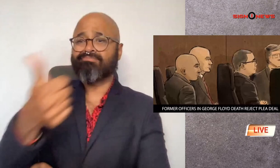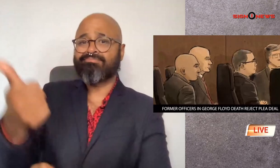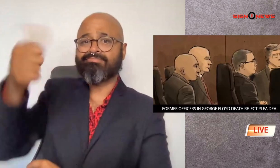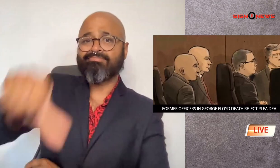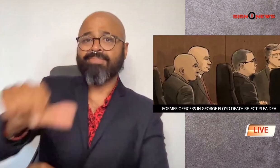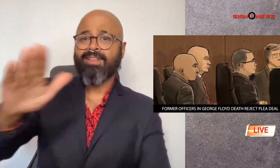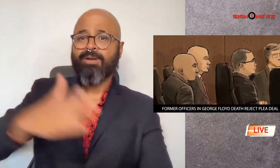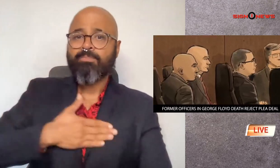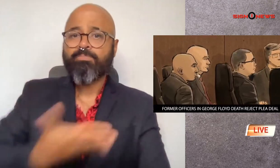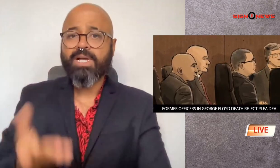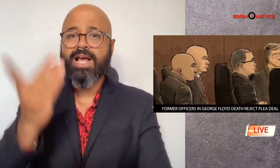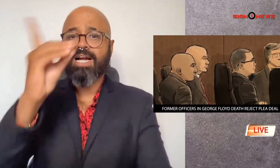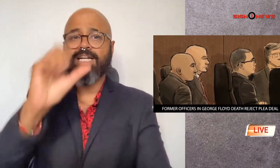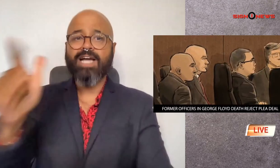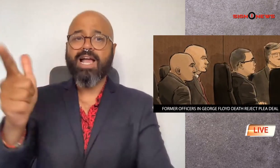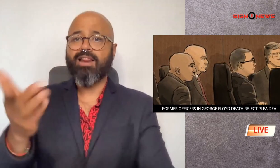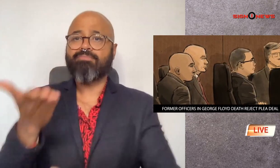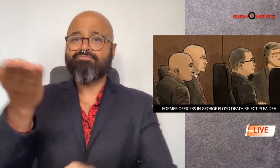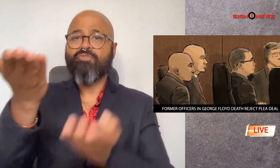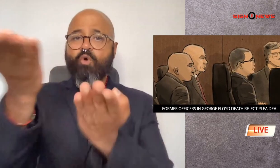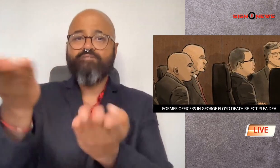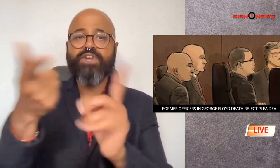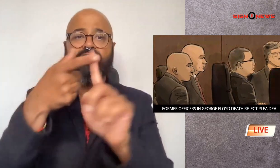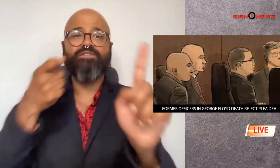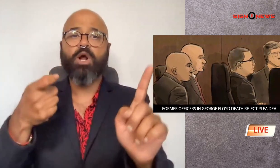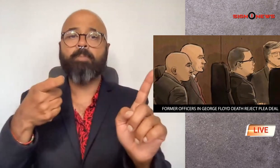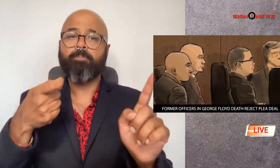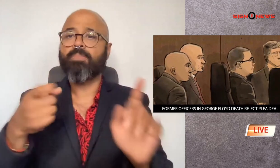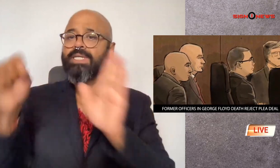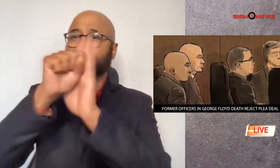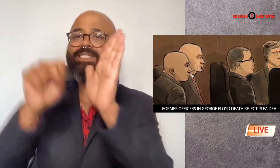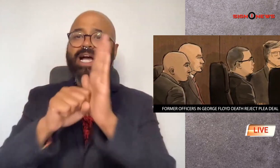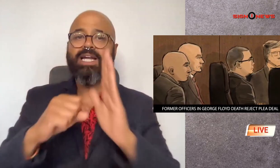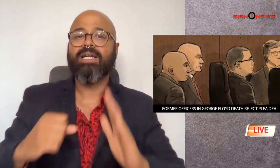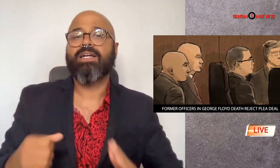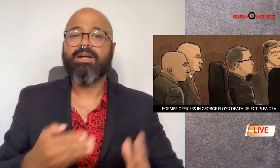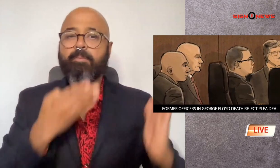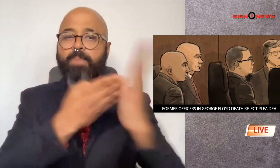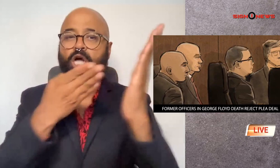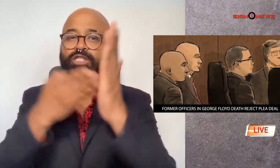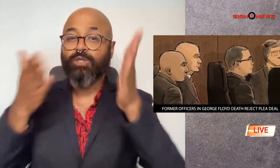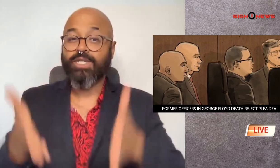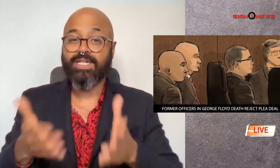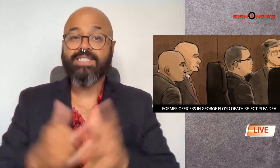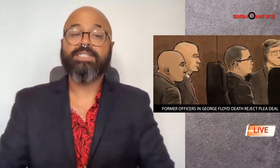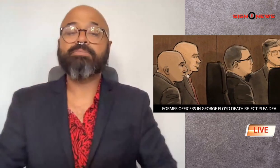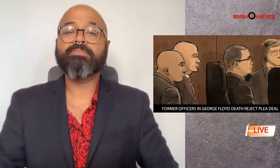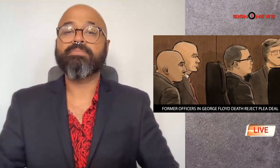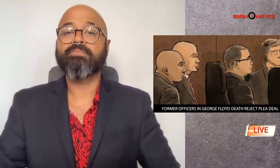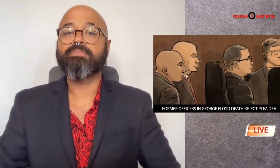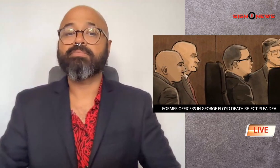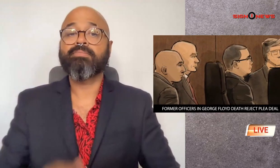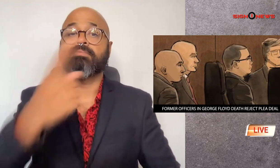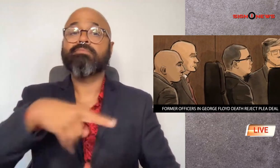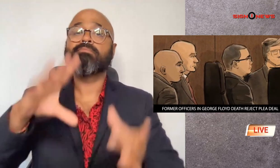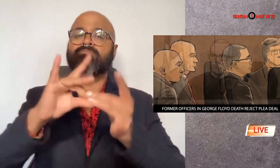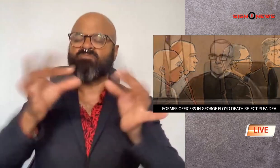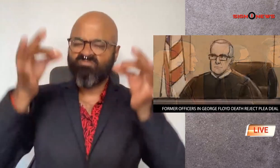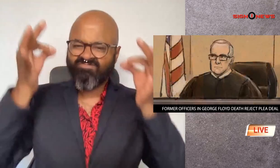the two officers told the judge they were turning down the plea deal from state prosecutors and